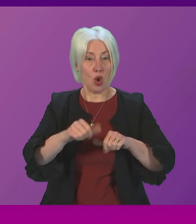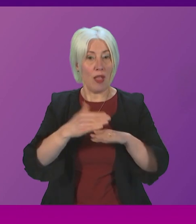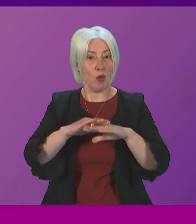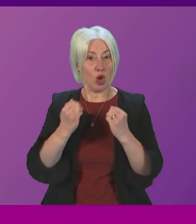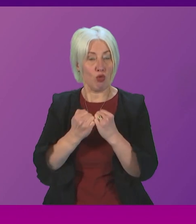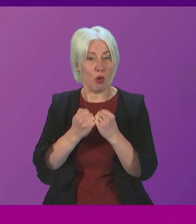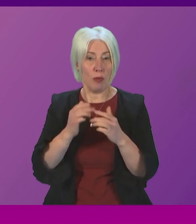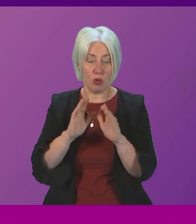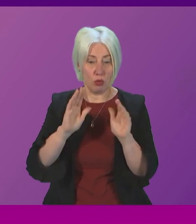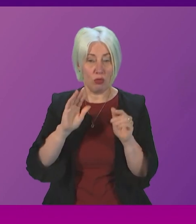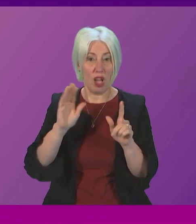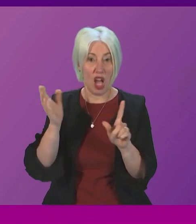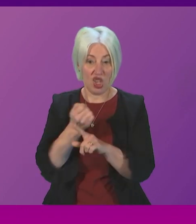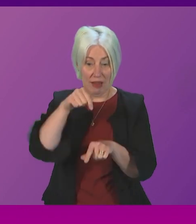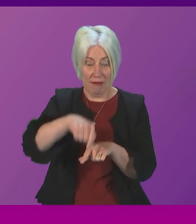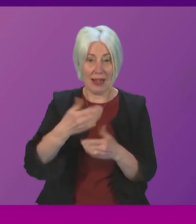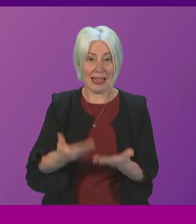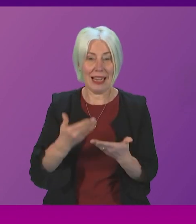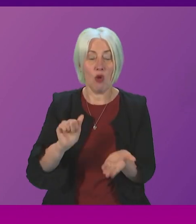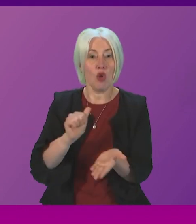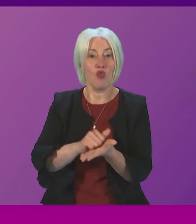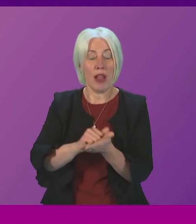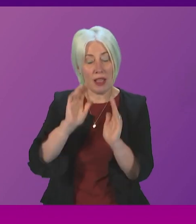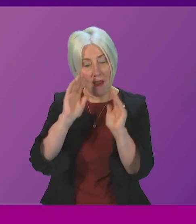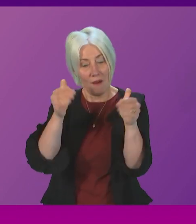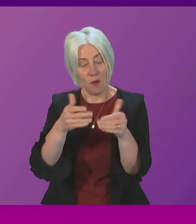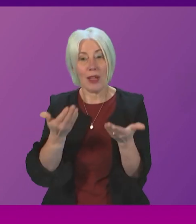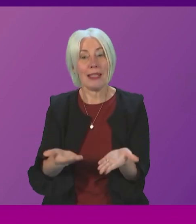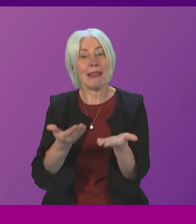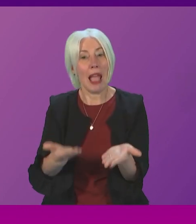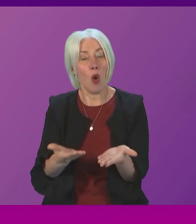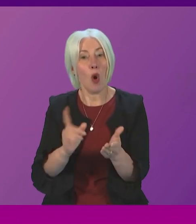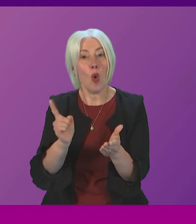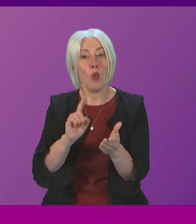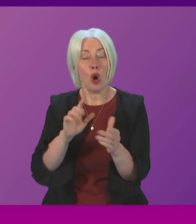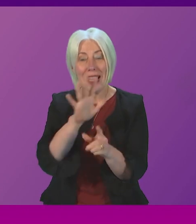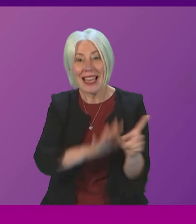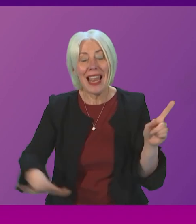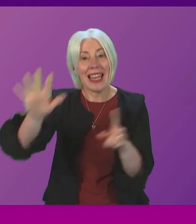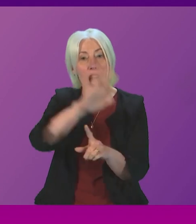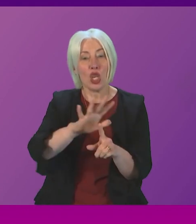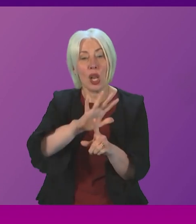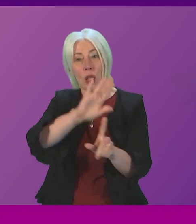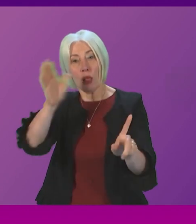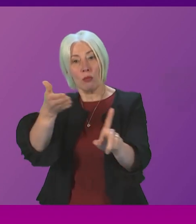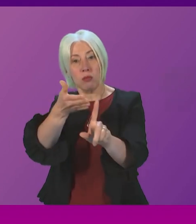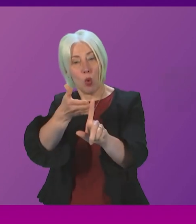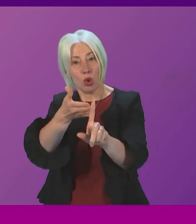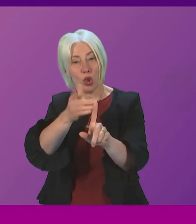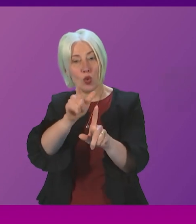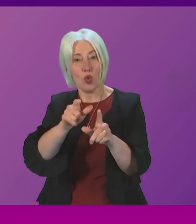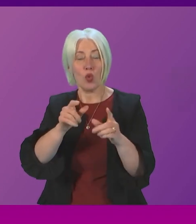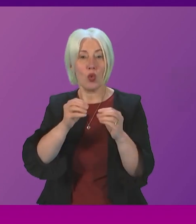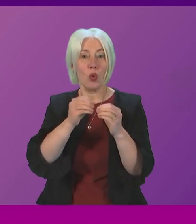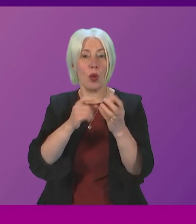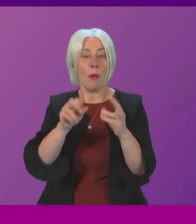for helping us to get to this point Jilly Mackay is right the focus should absolutely now be on that national approach and I